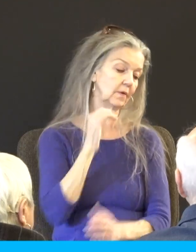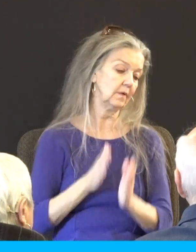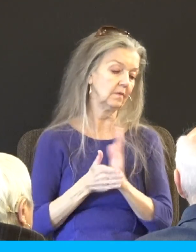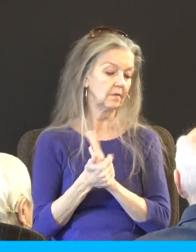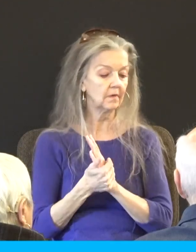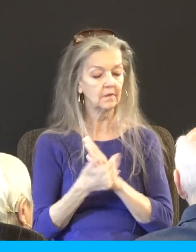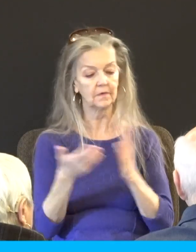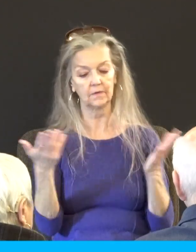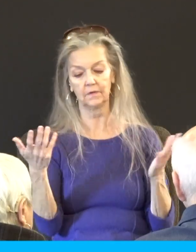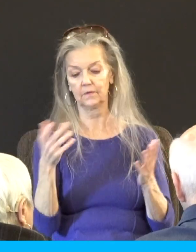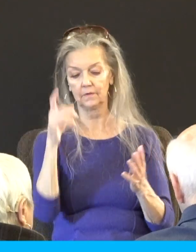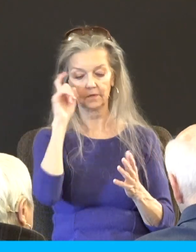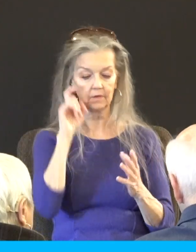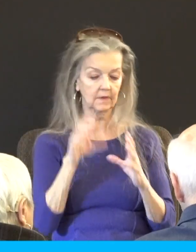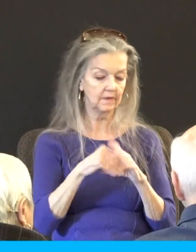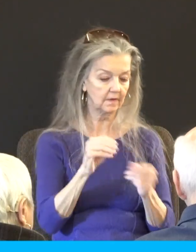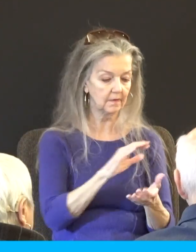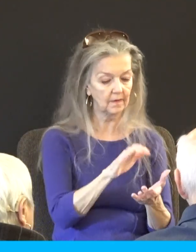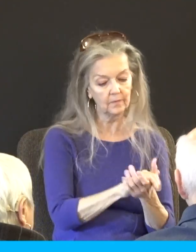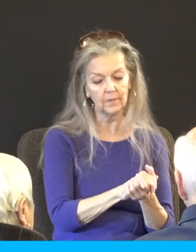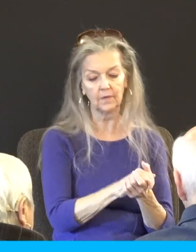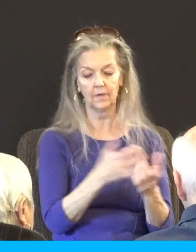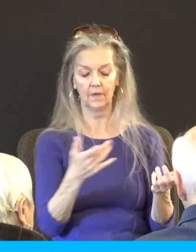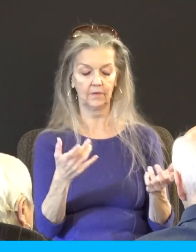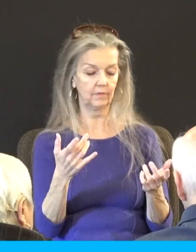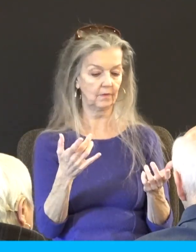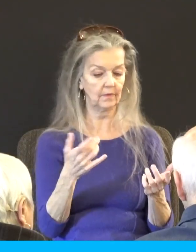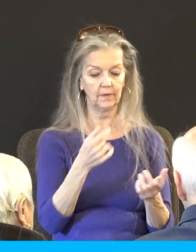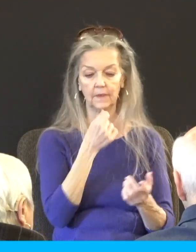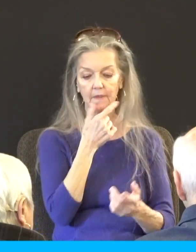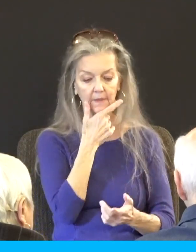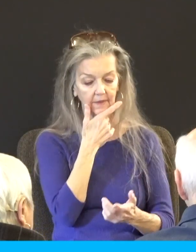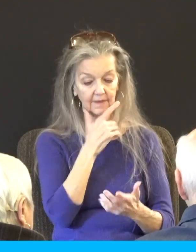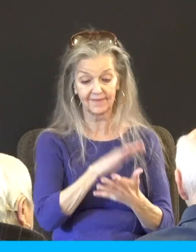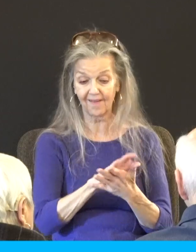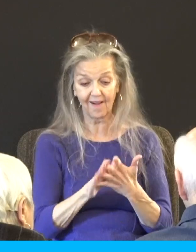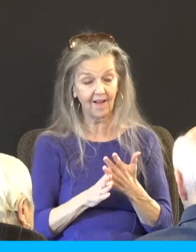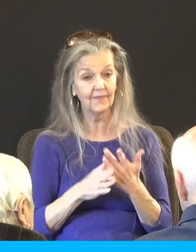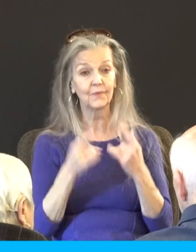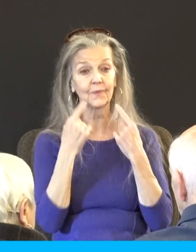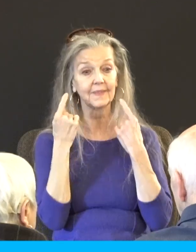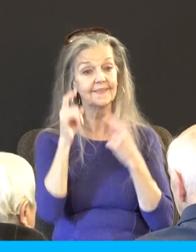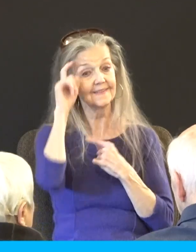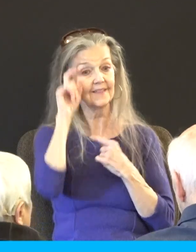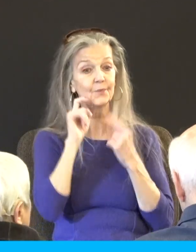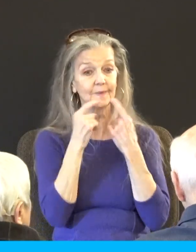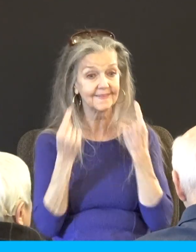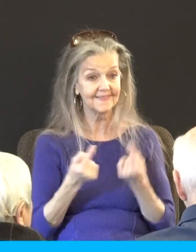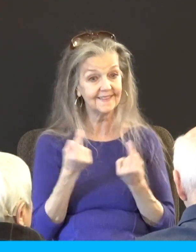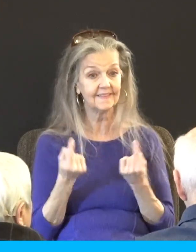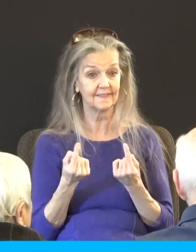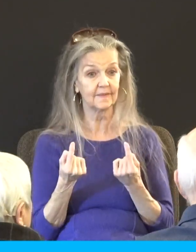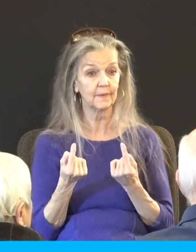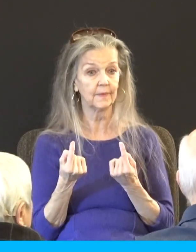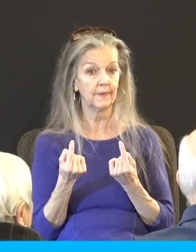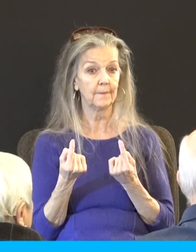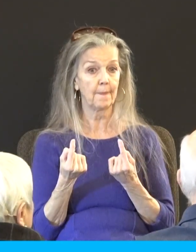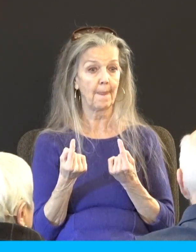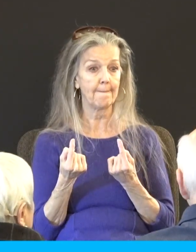you're fornicating as a single person or you're in the gay lifestyle as whatever the fact is all three flavors if you want to have a place in heaven you